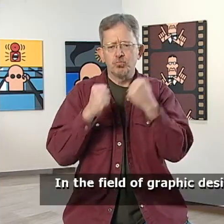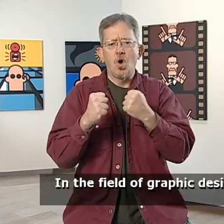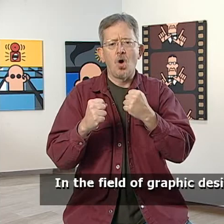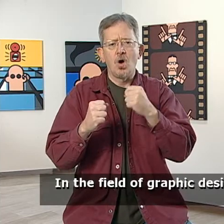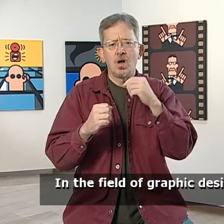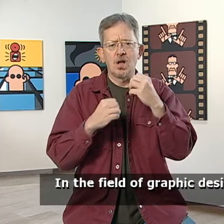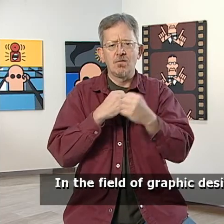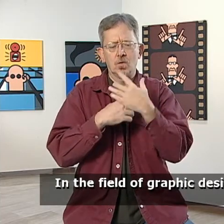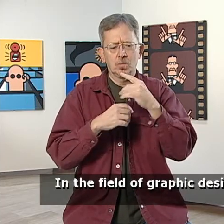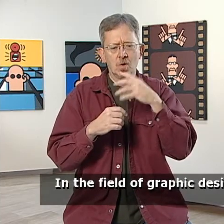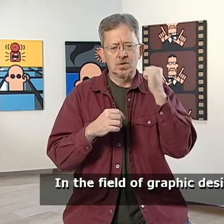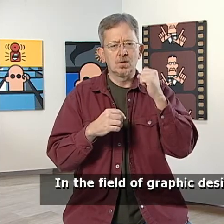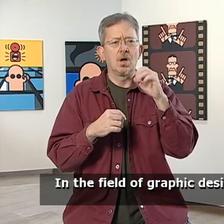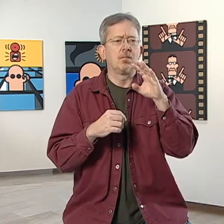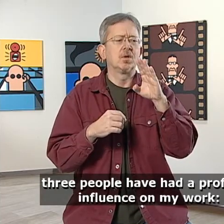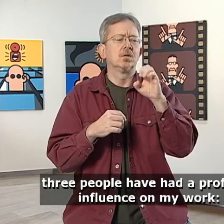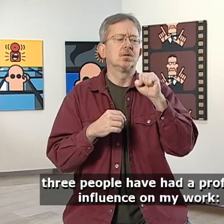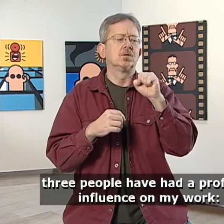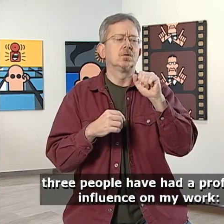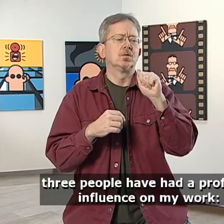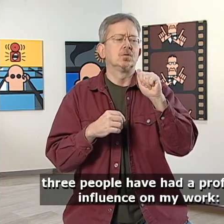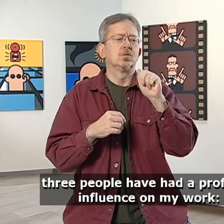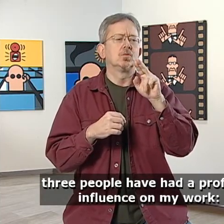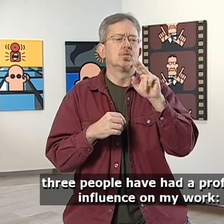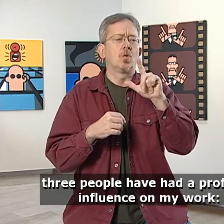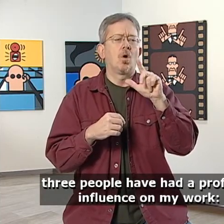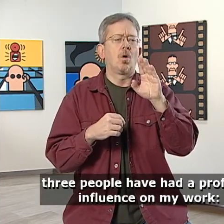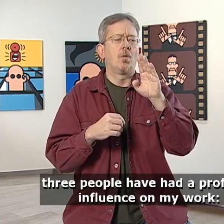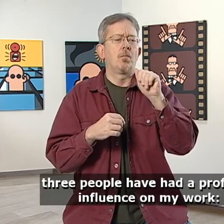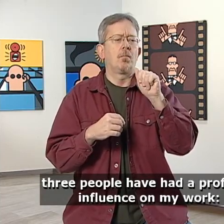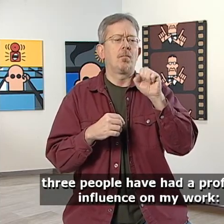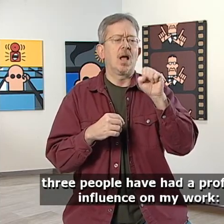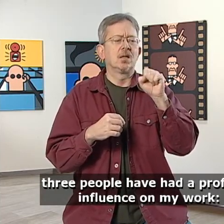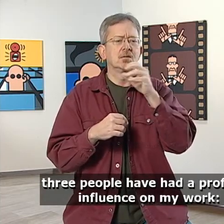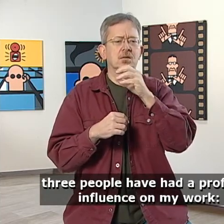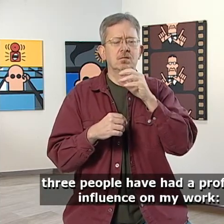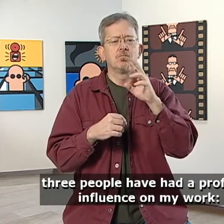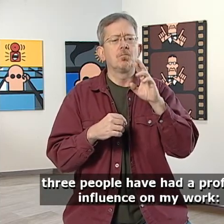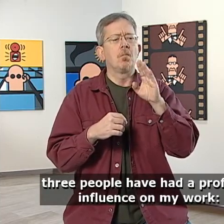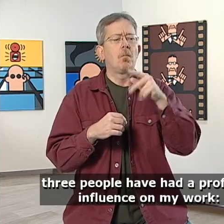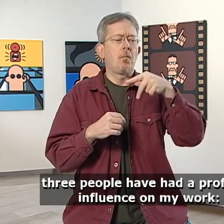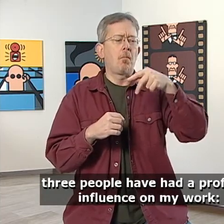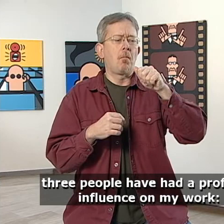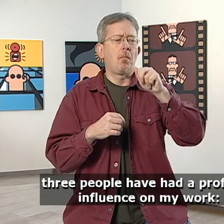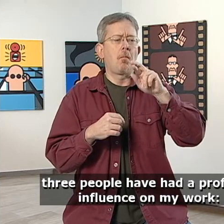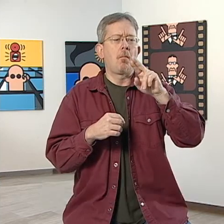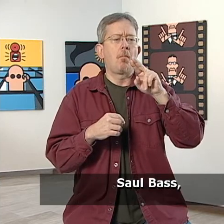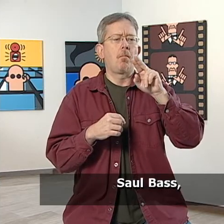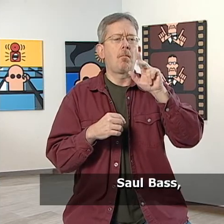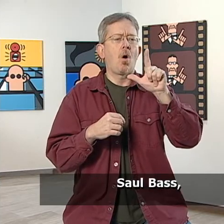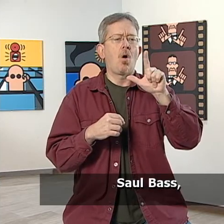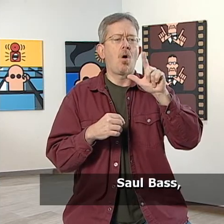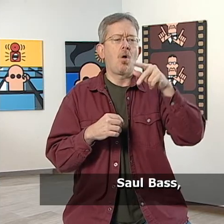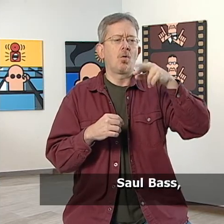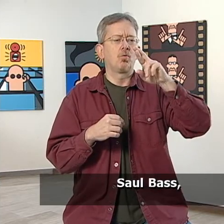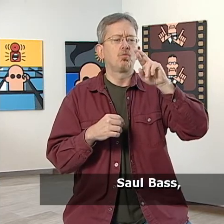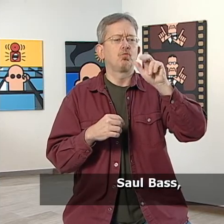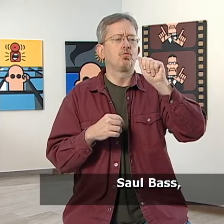In the field of graphic design, three people have had a profound influence on my work. Saul Bass,